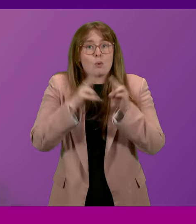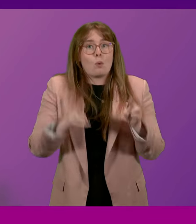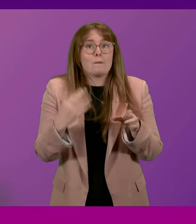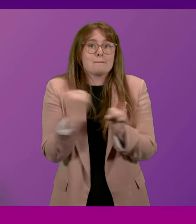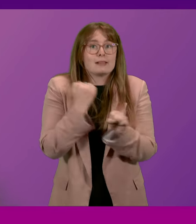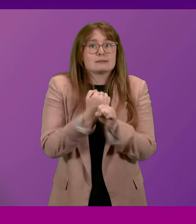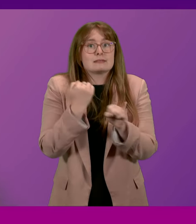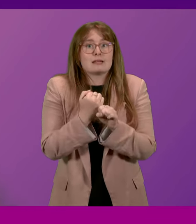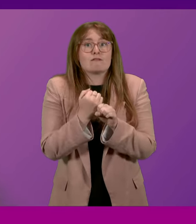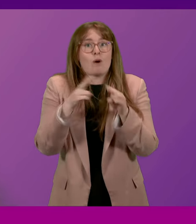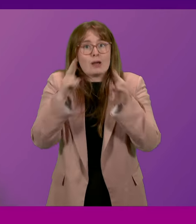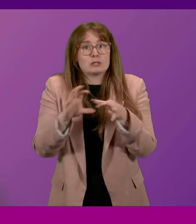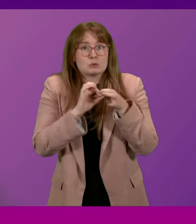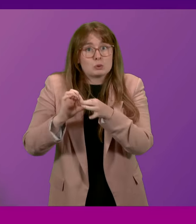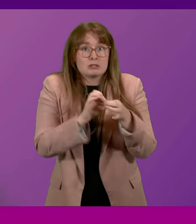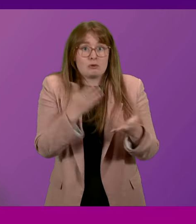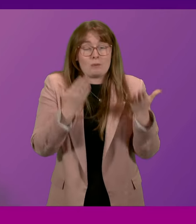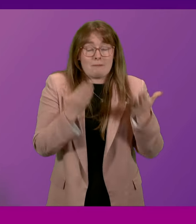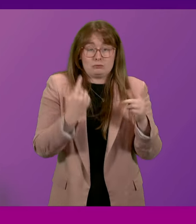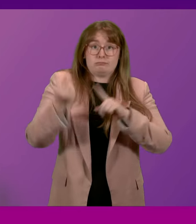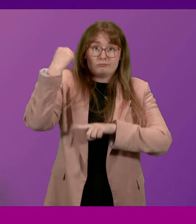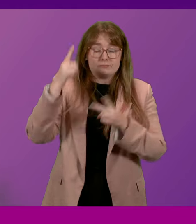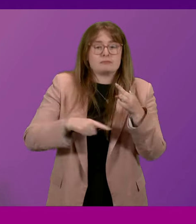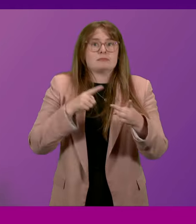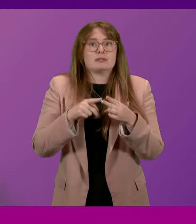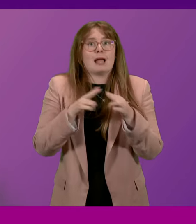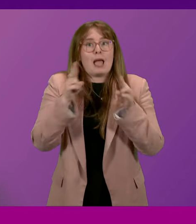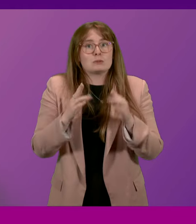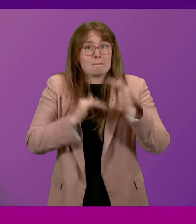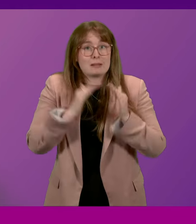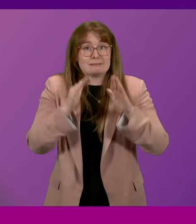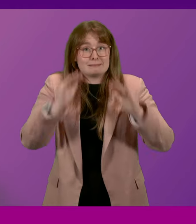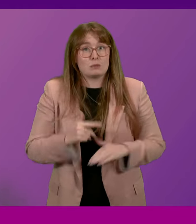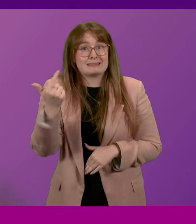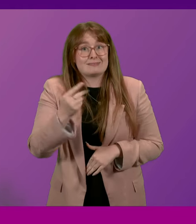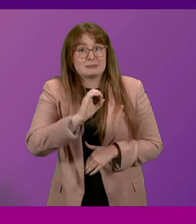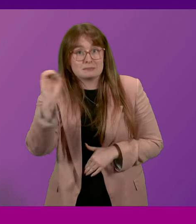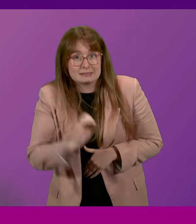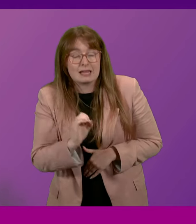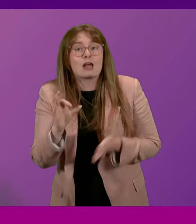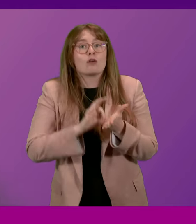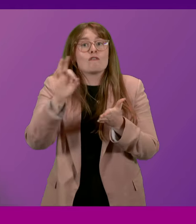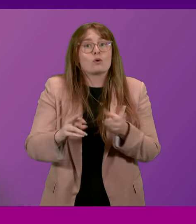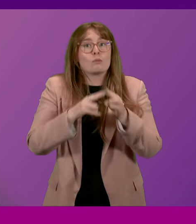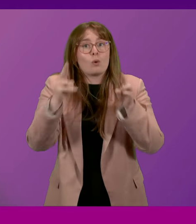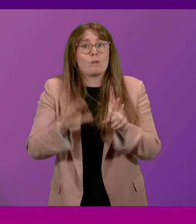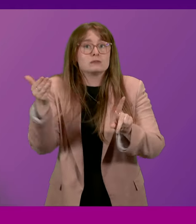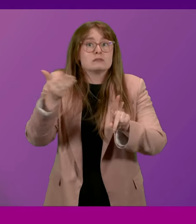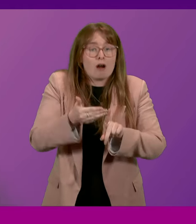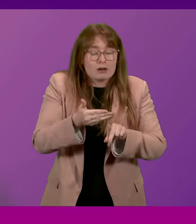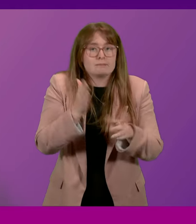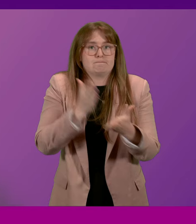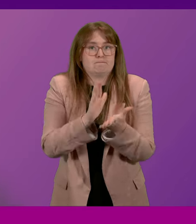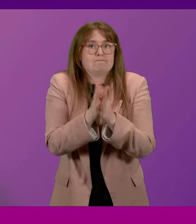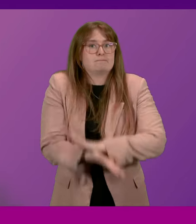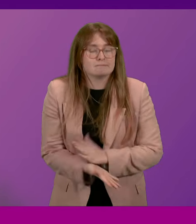associations since Thatcher. Overall house building is down by 17% and the affordable home building target is in